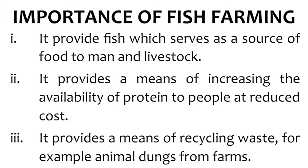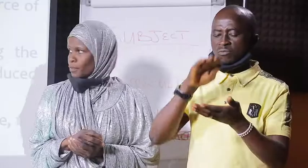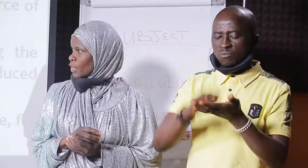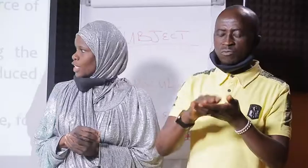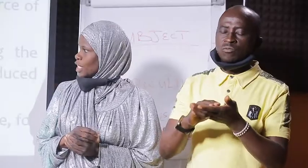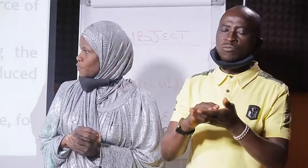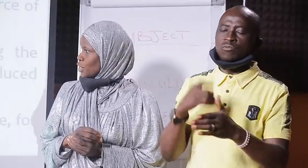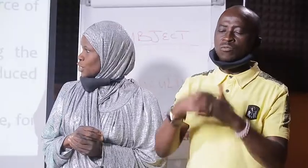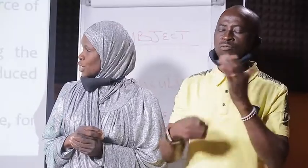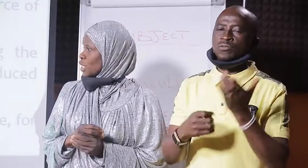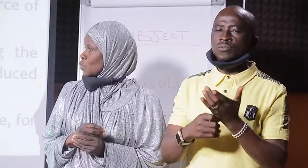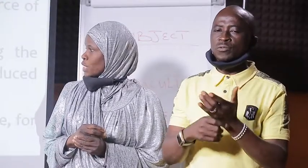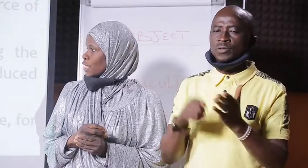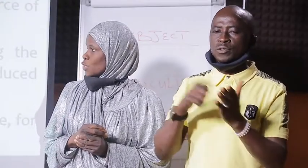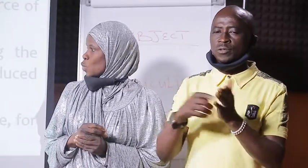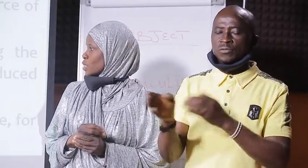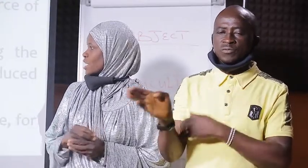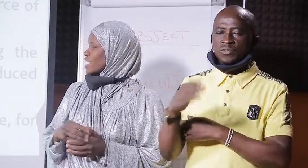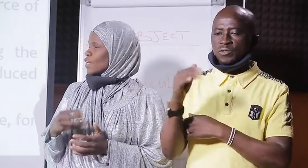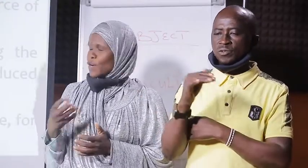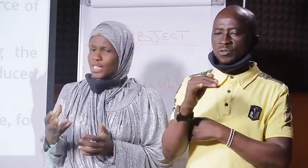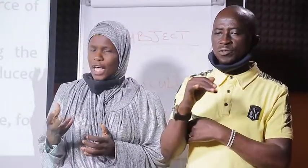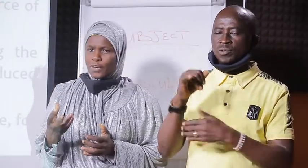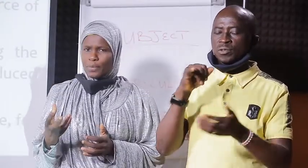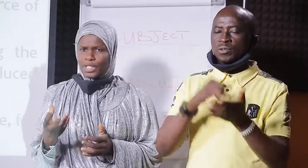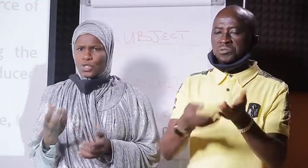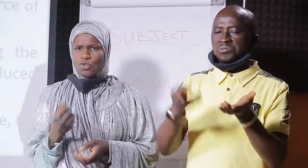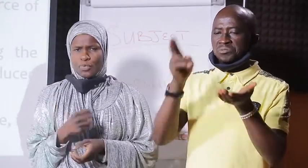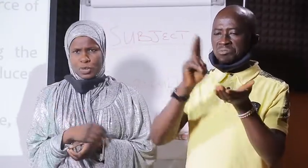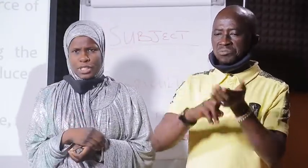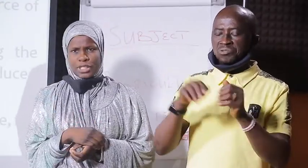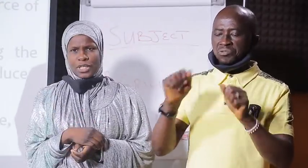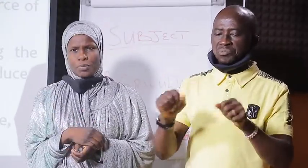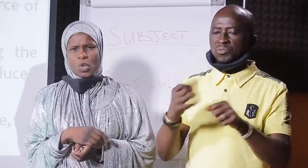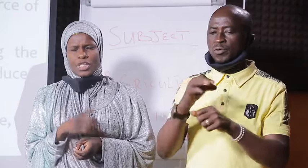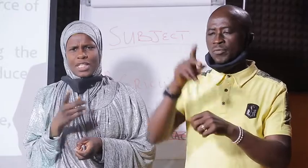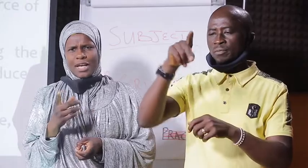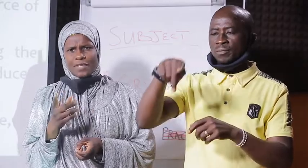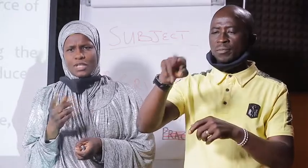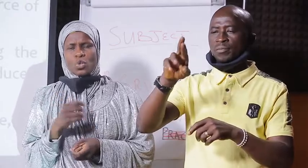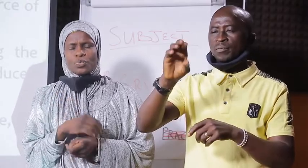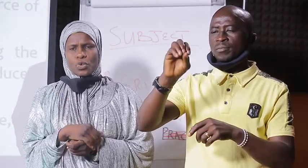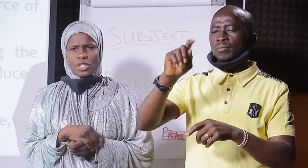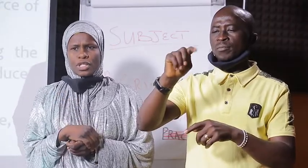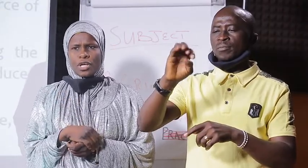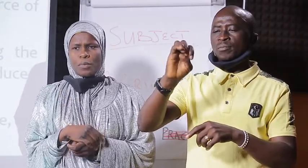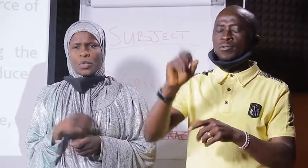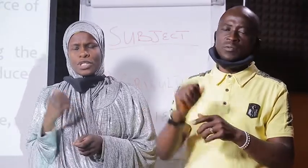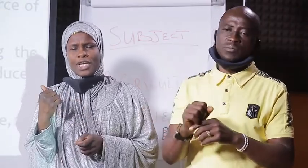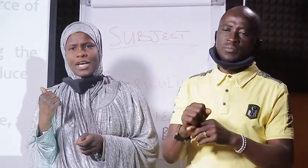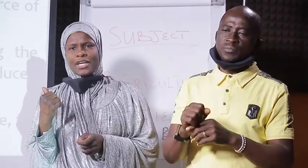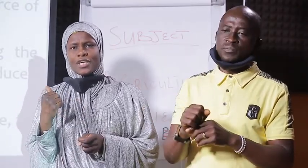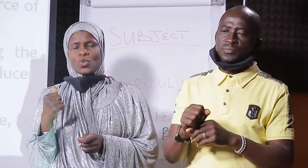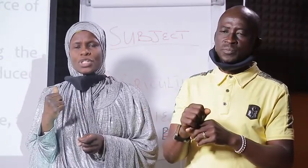this fish we said it was it increased the availability of protein because it serves as what protein